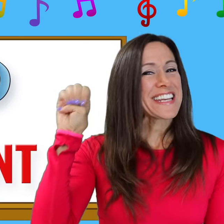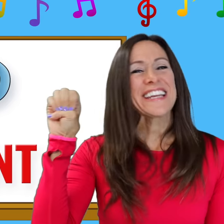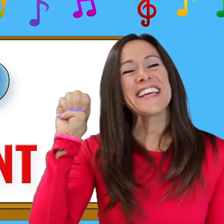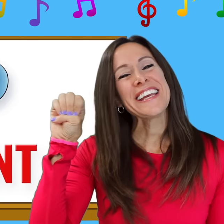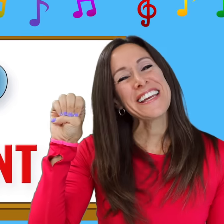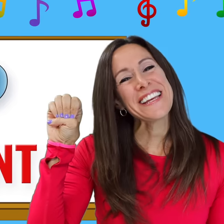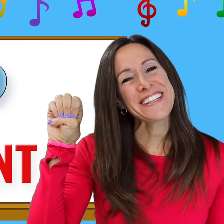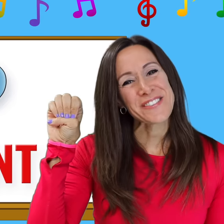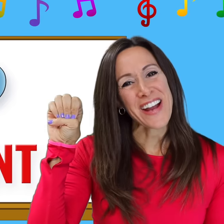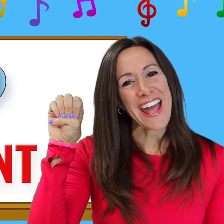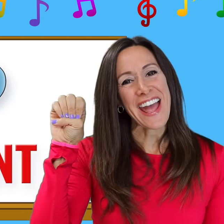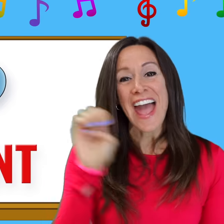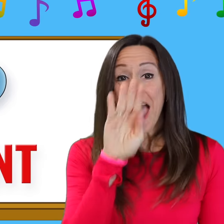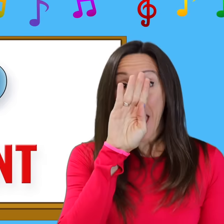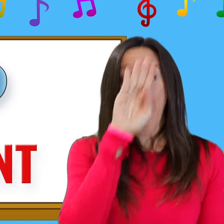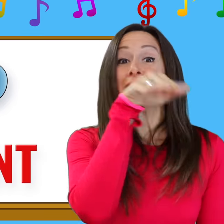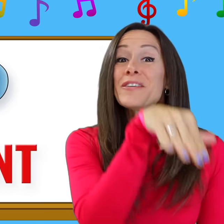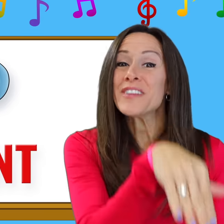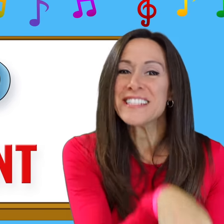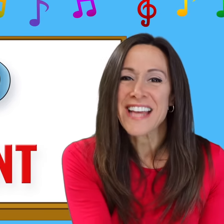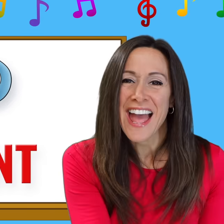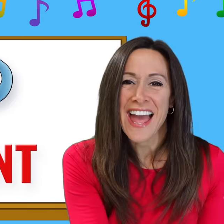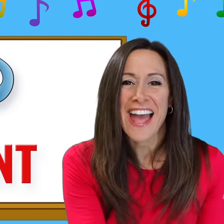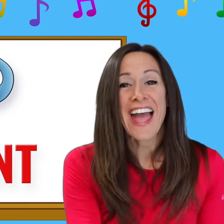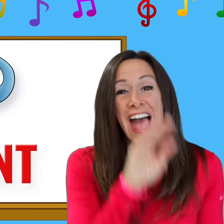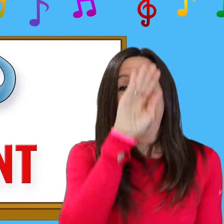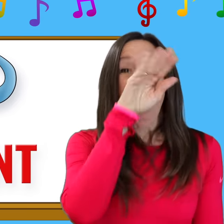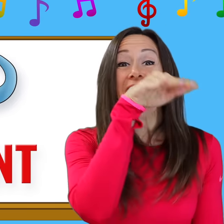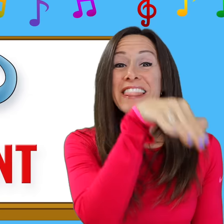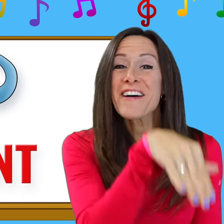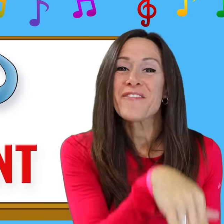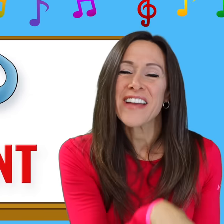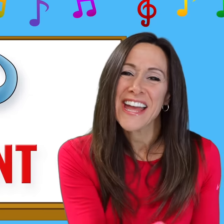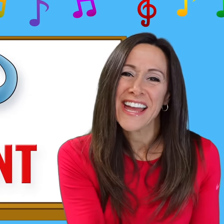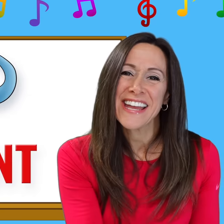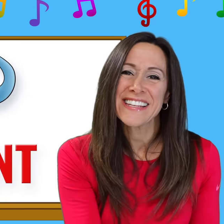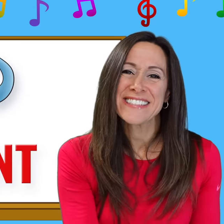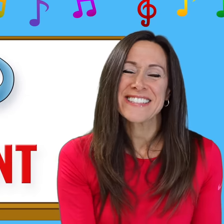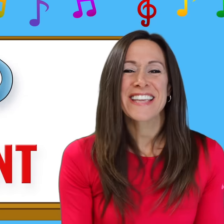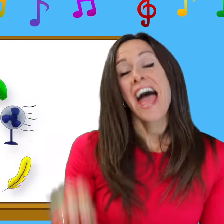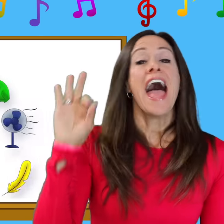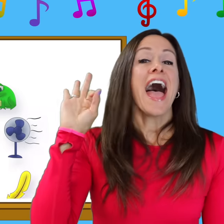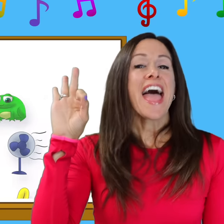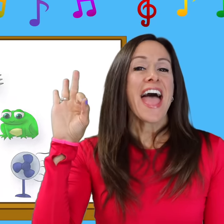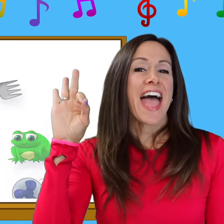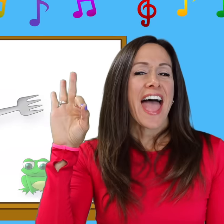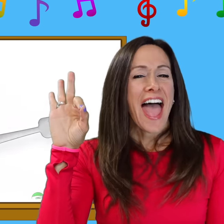is for e-e-elephant, e-e-elephant F